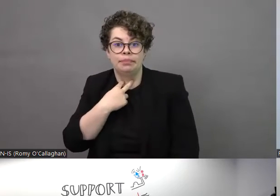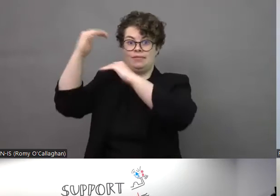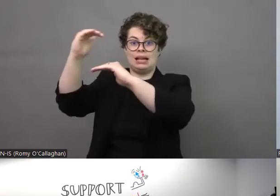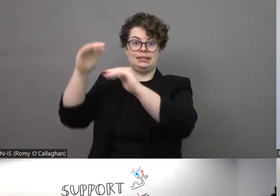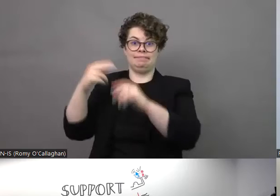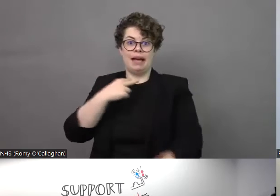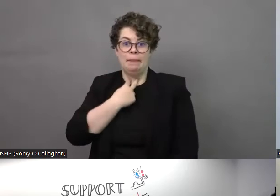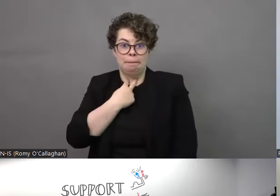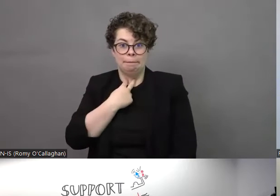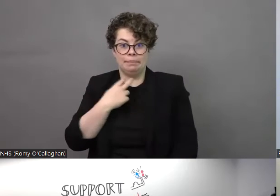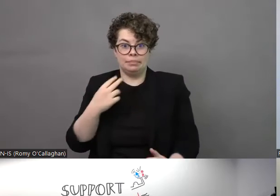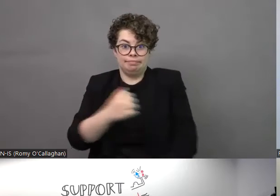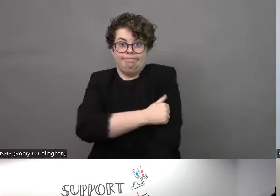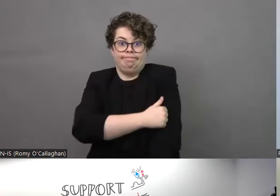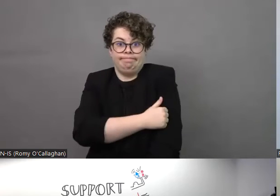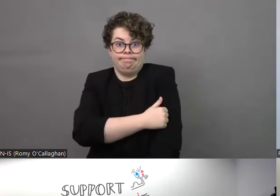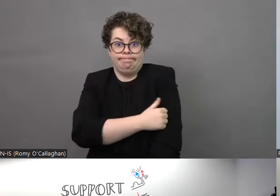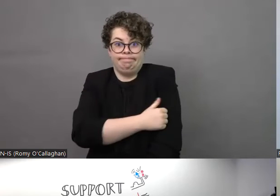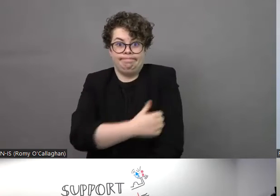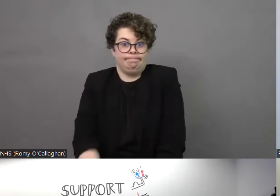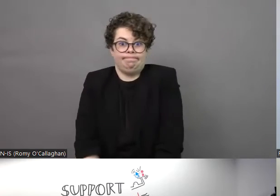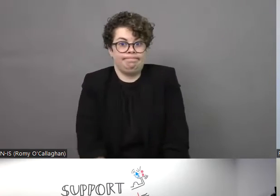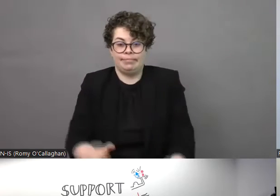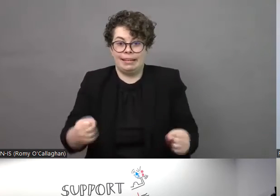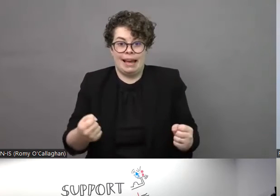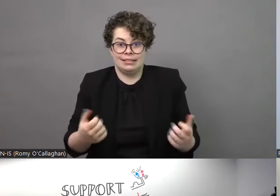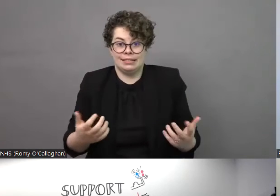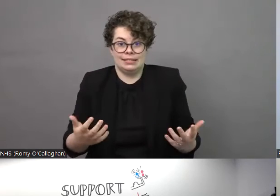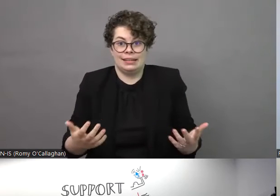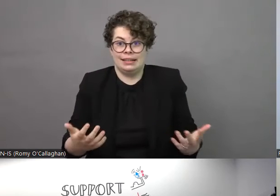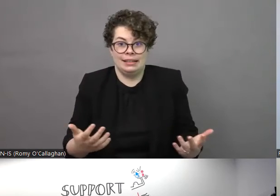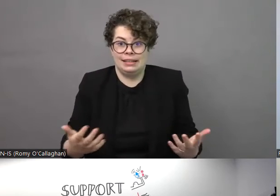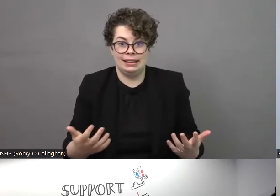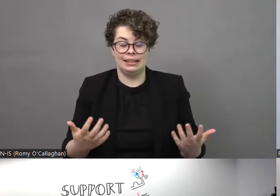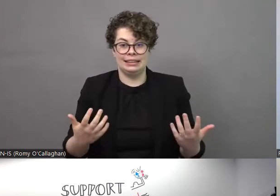imagine it is only helicopter which is impossible